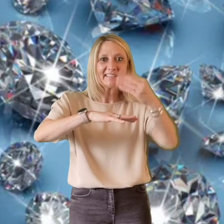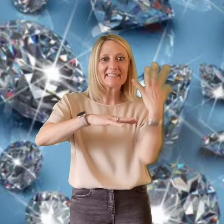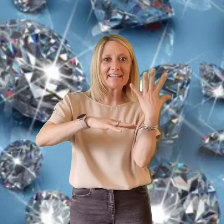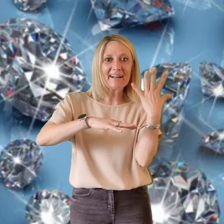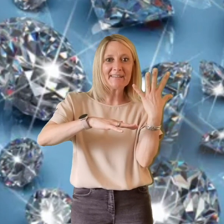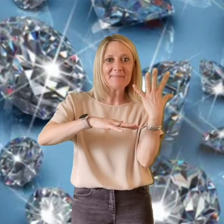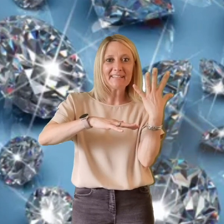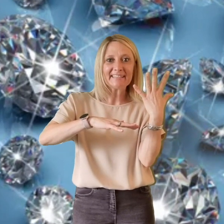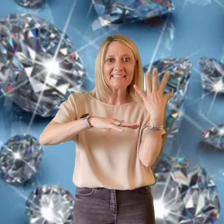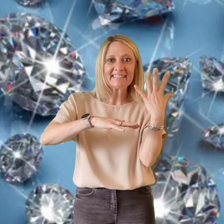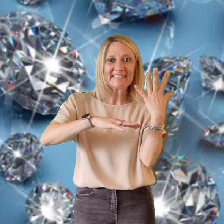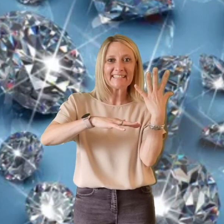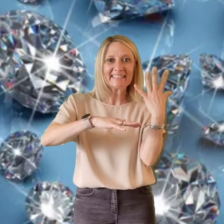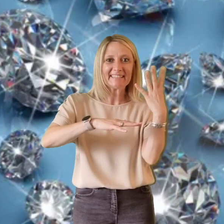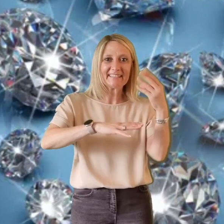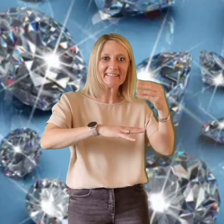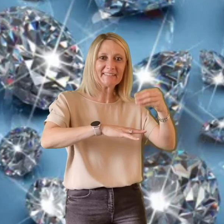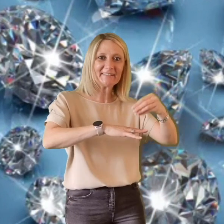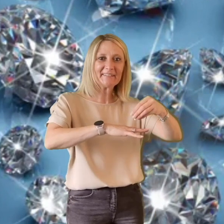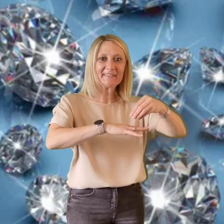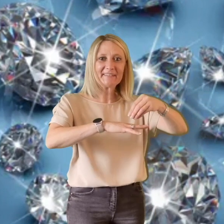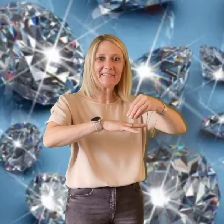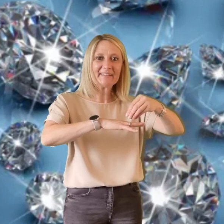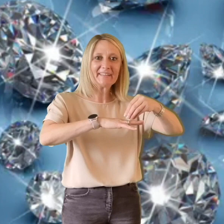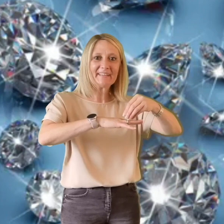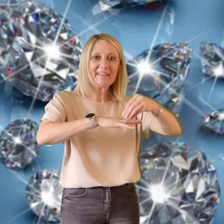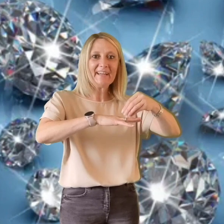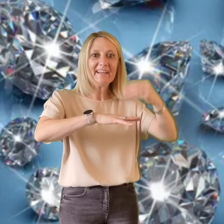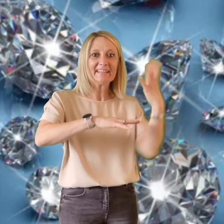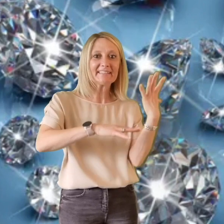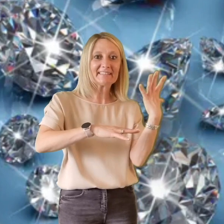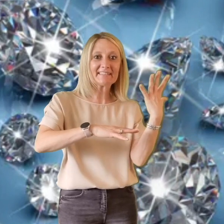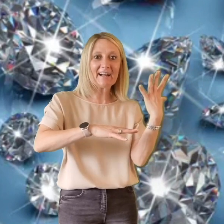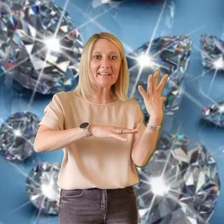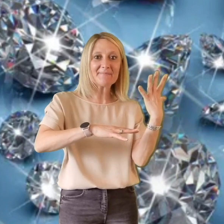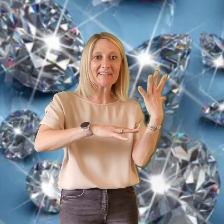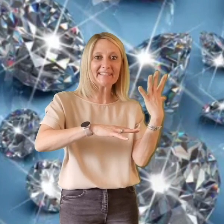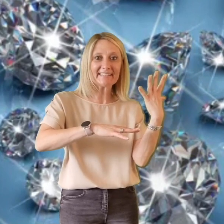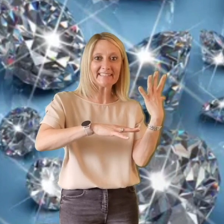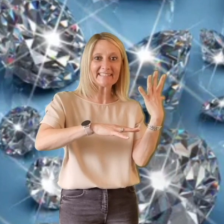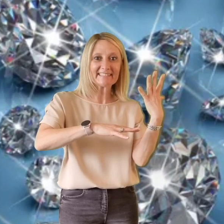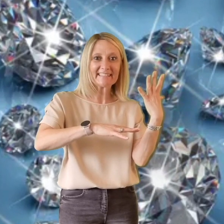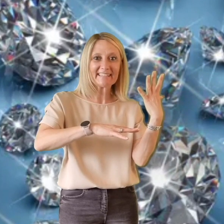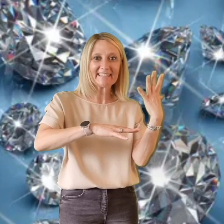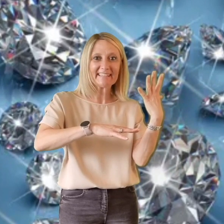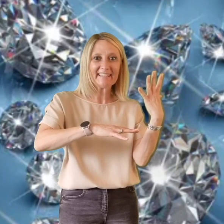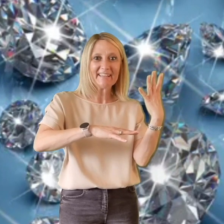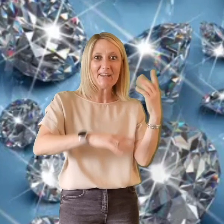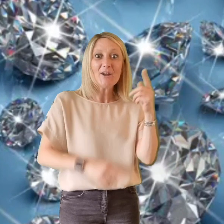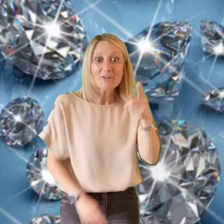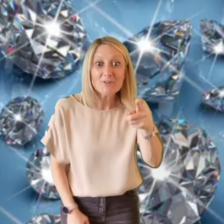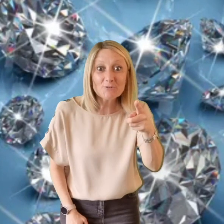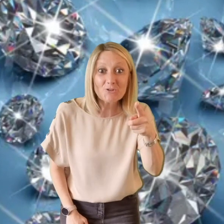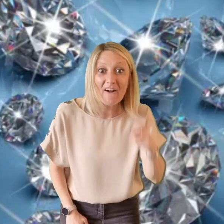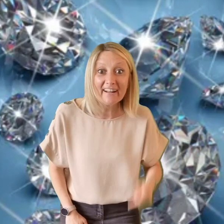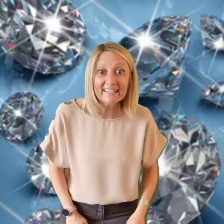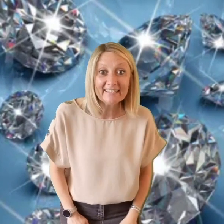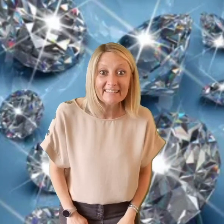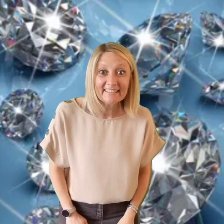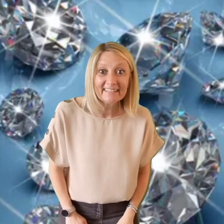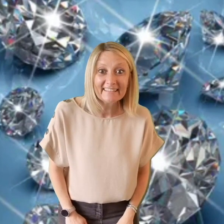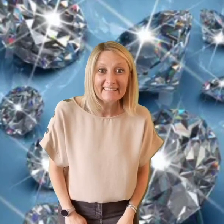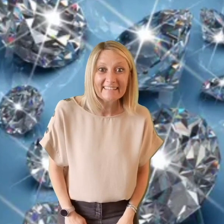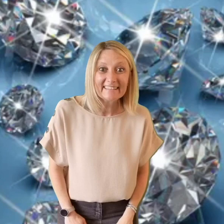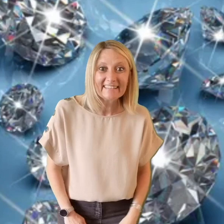diamond diamond you try